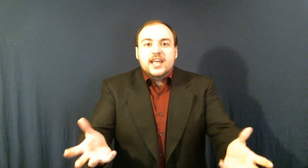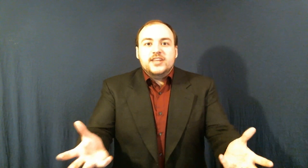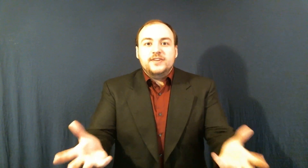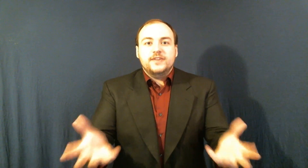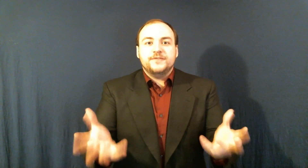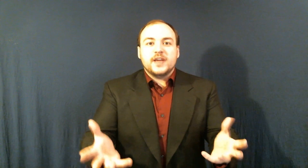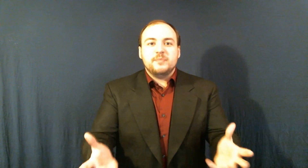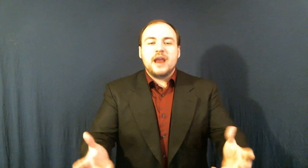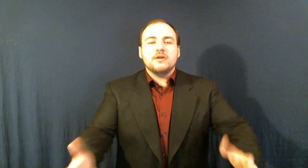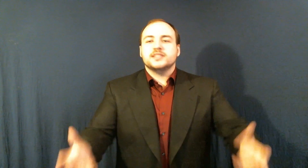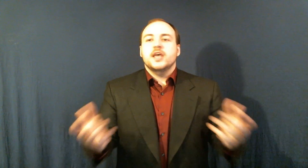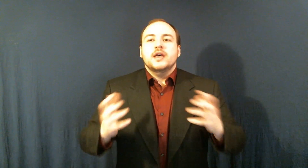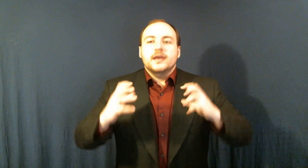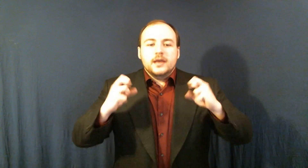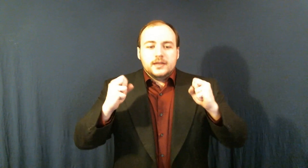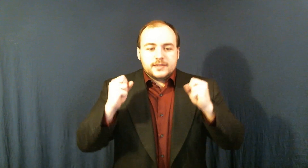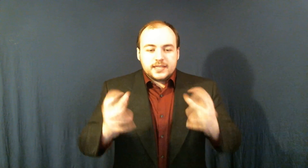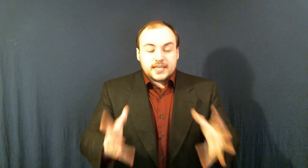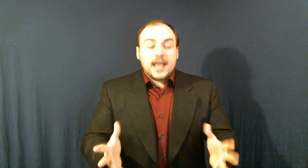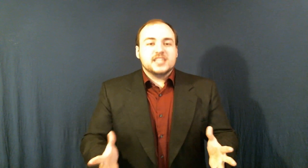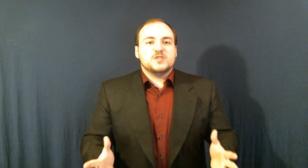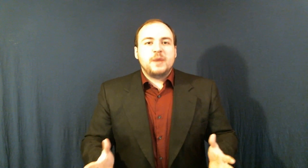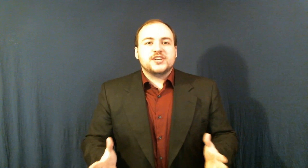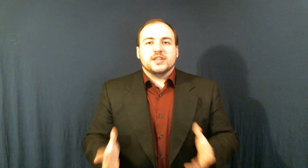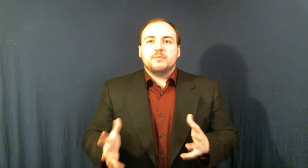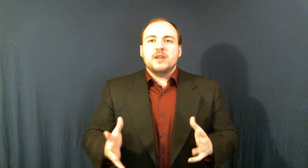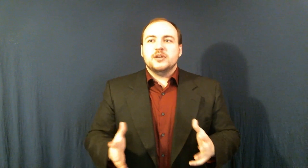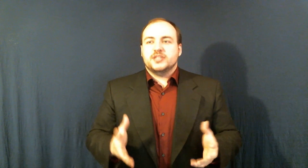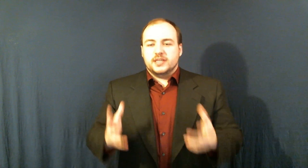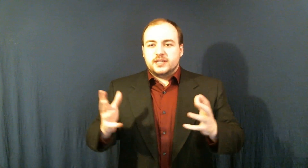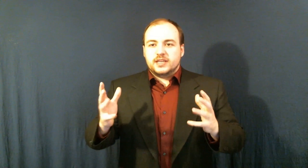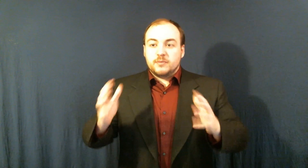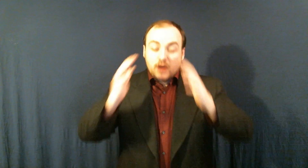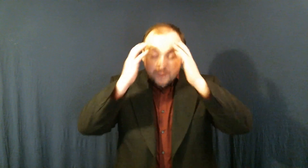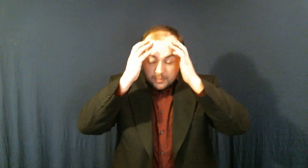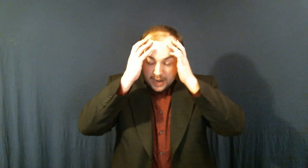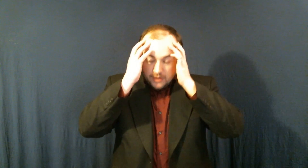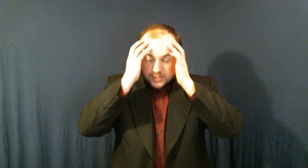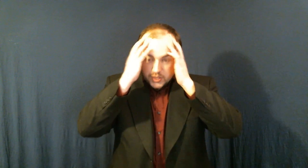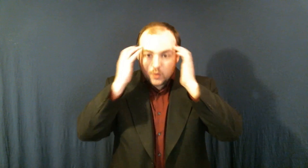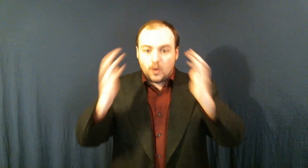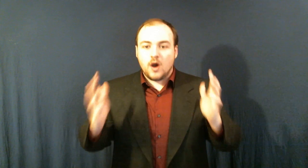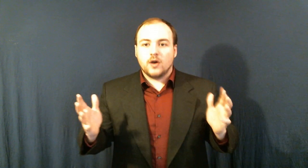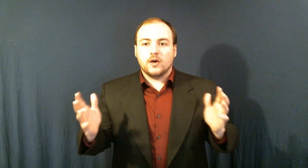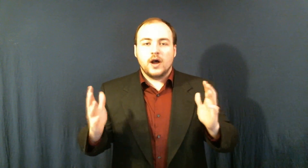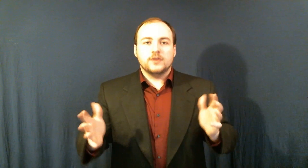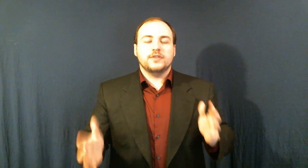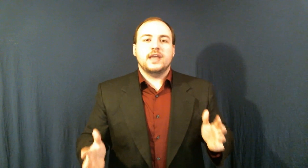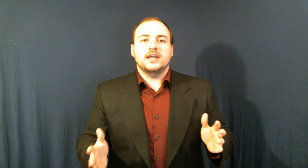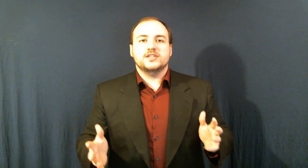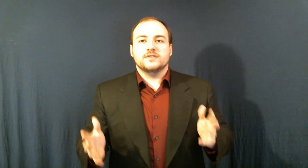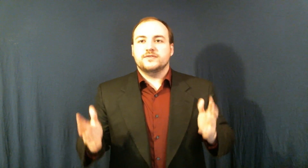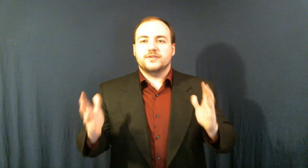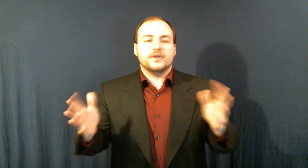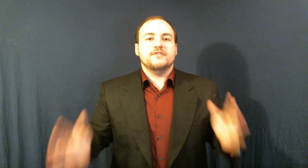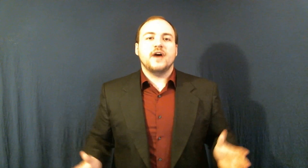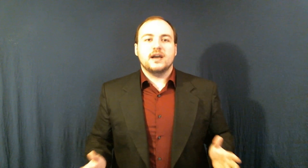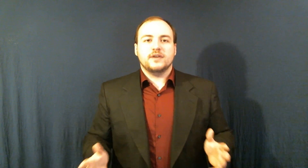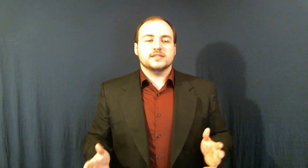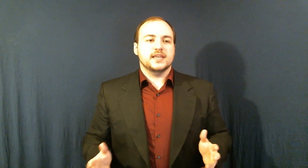You fucking parents Today especially Pretty much the demographic of parents who are under the age of 35, I'll